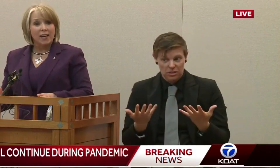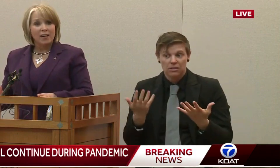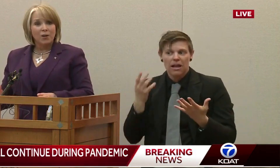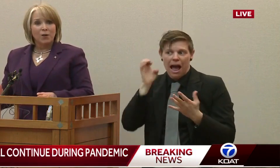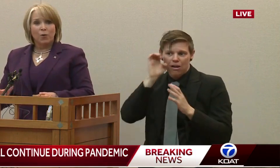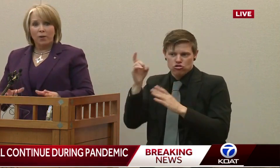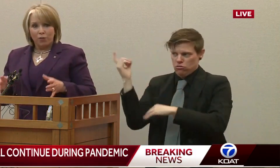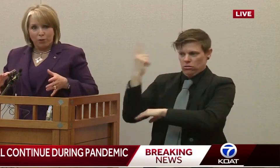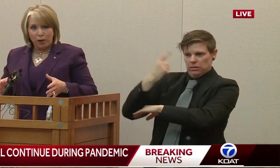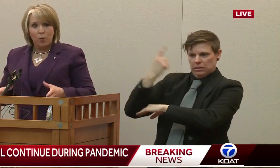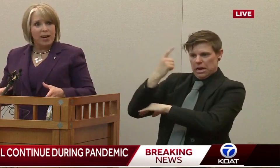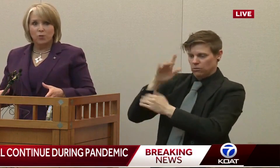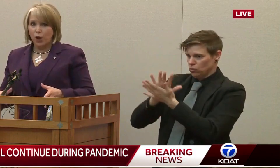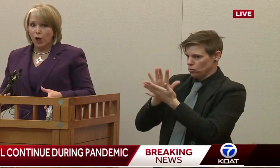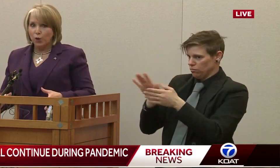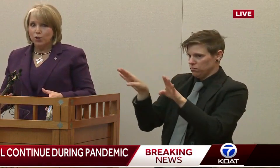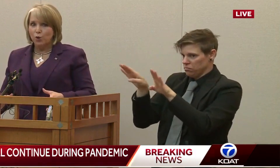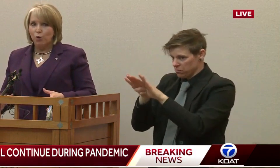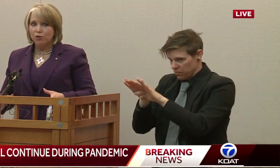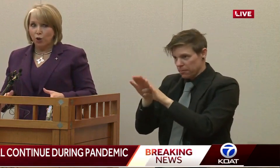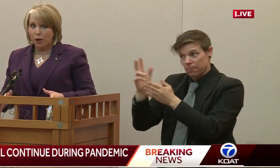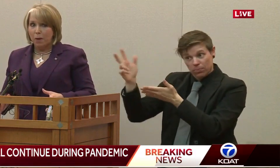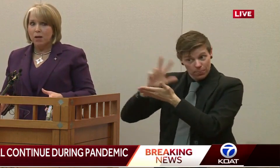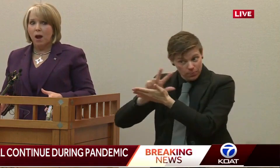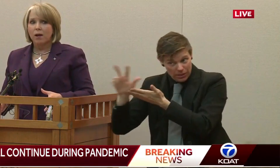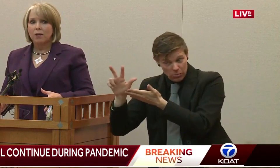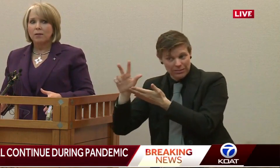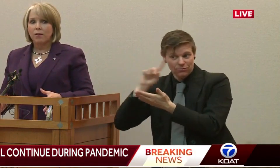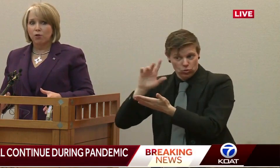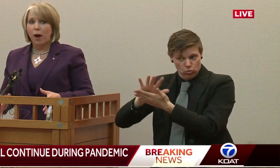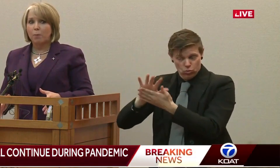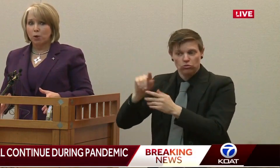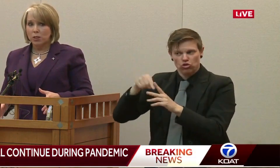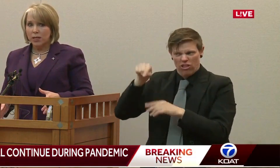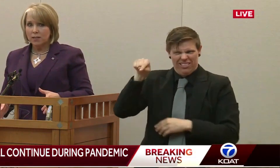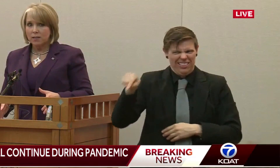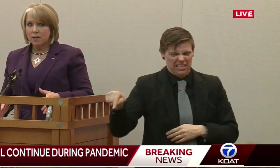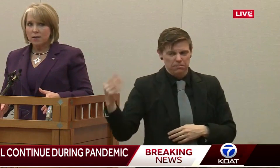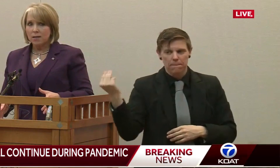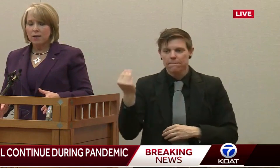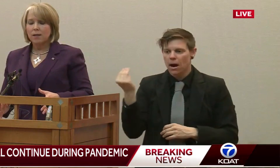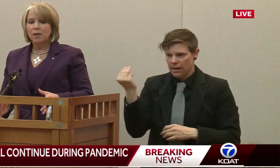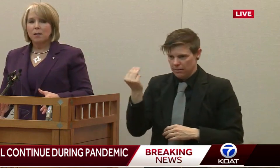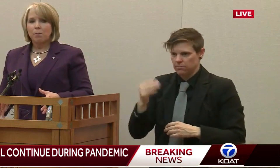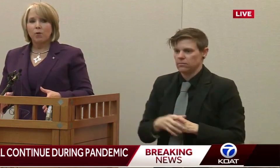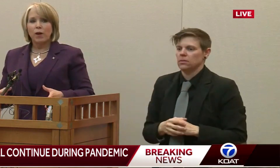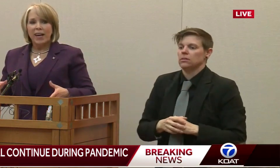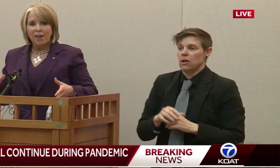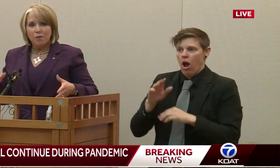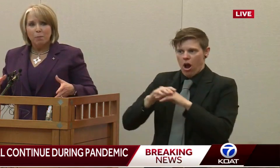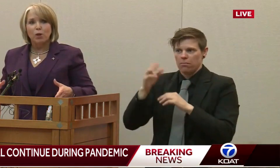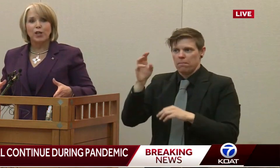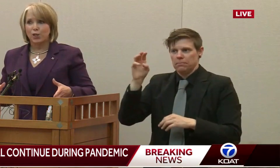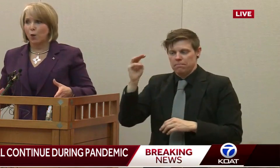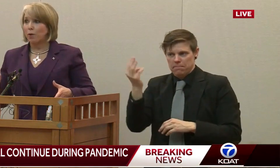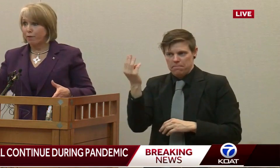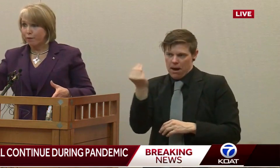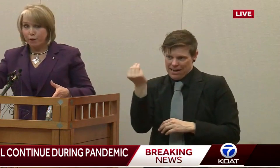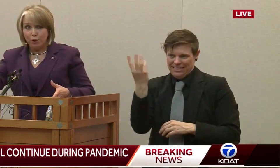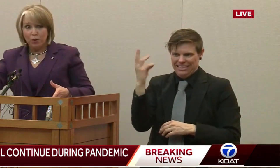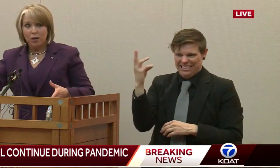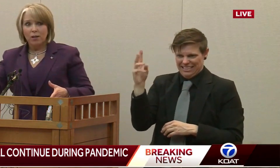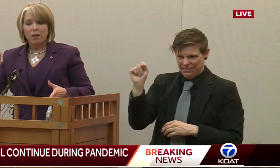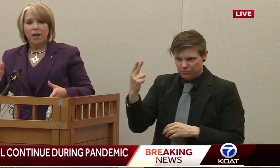delayed, right, three weeks, we're not going to school starting Monday through April 6th. But we can have the buildings